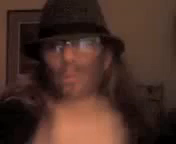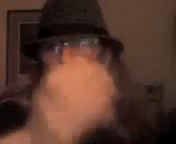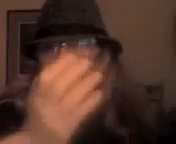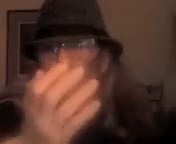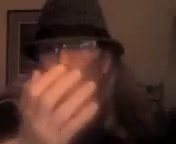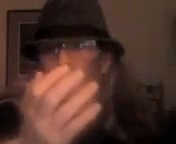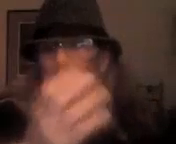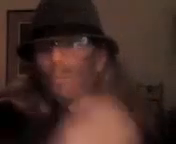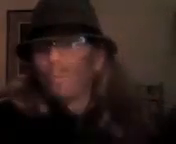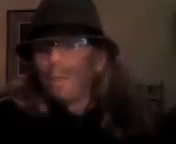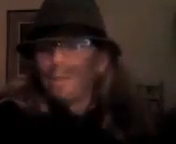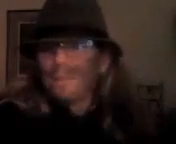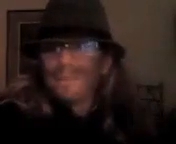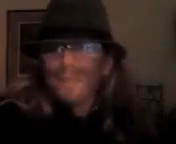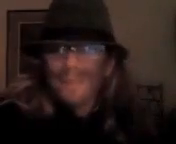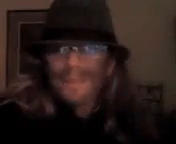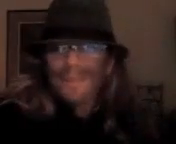Well, not exactly.